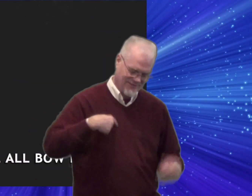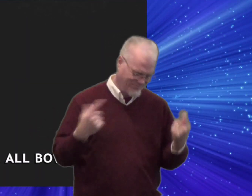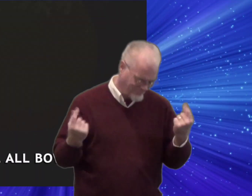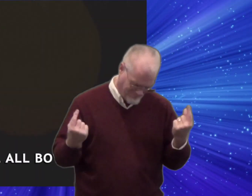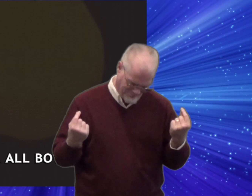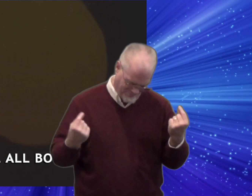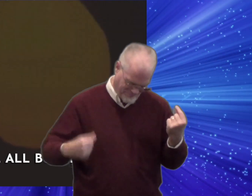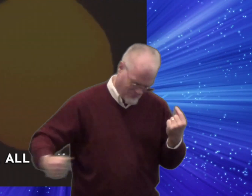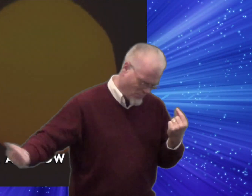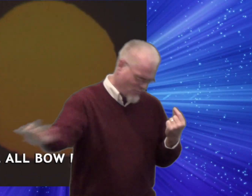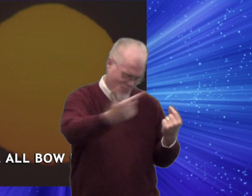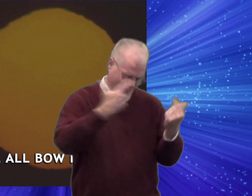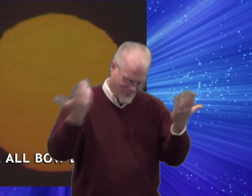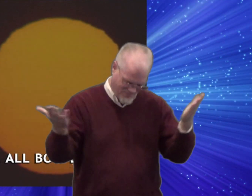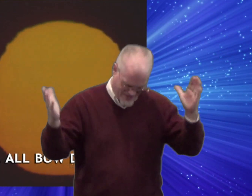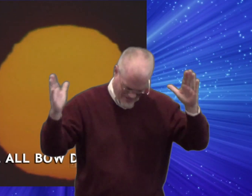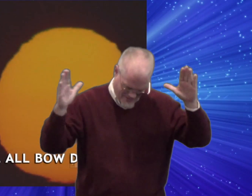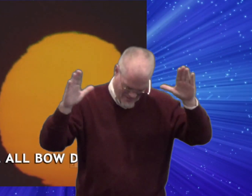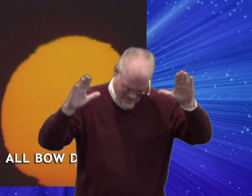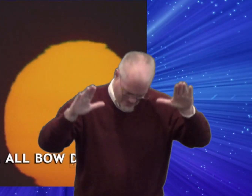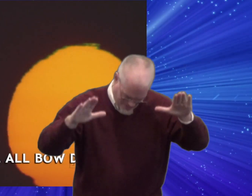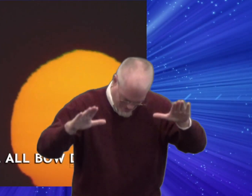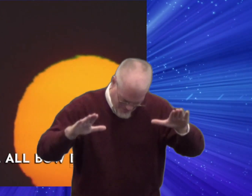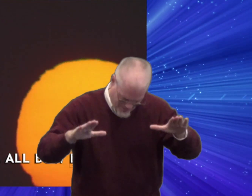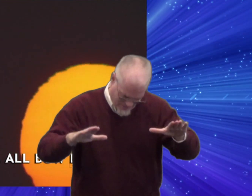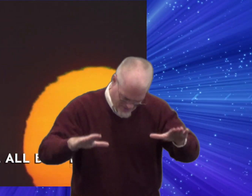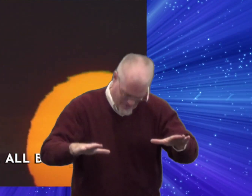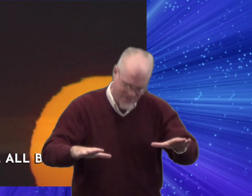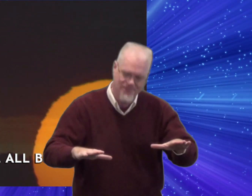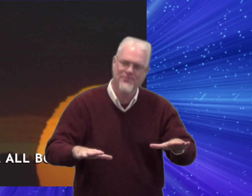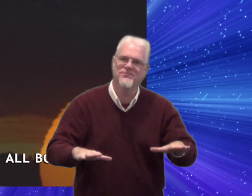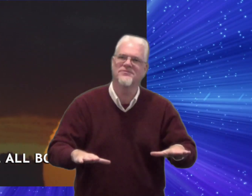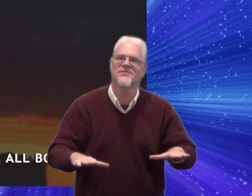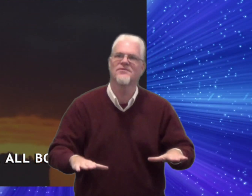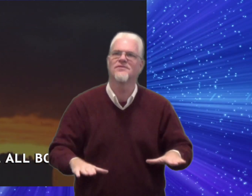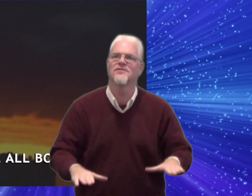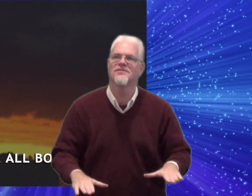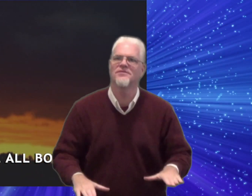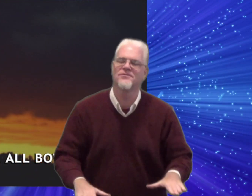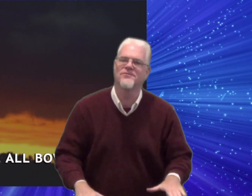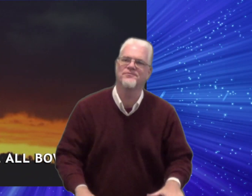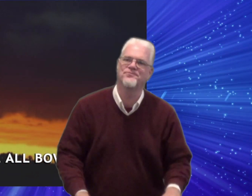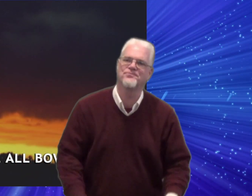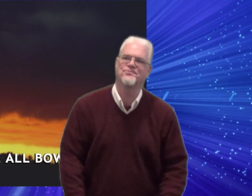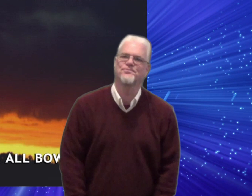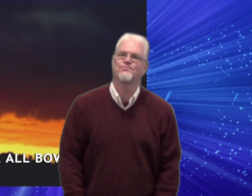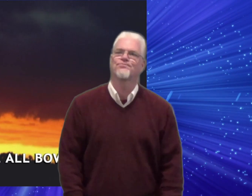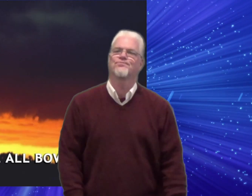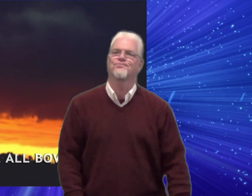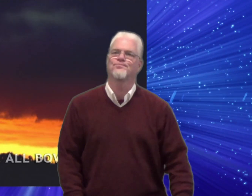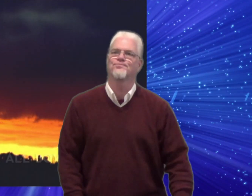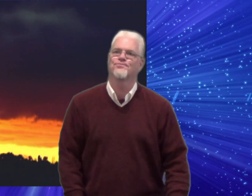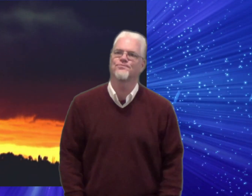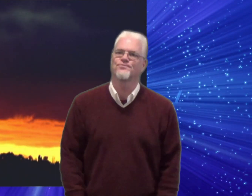And we'll all bow down And